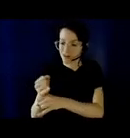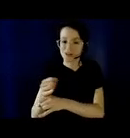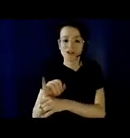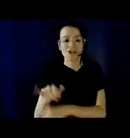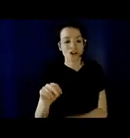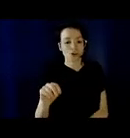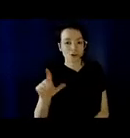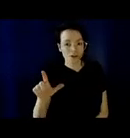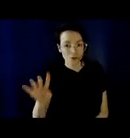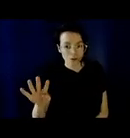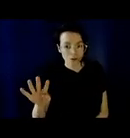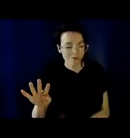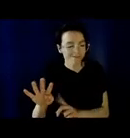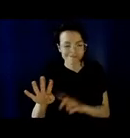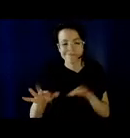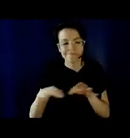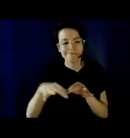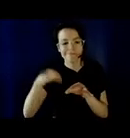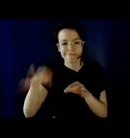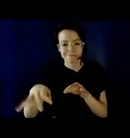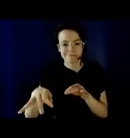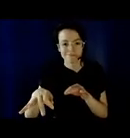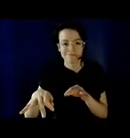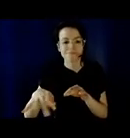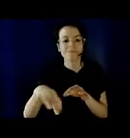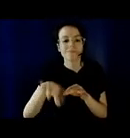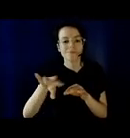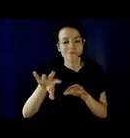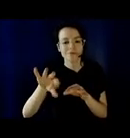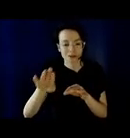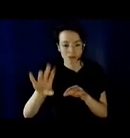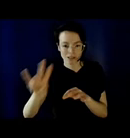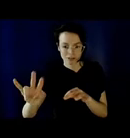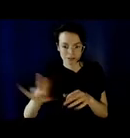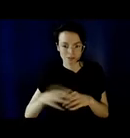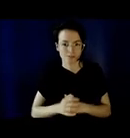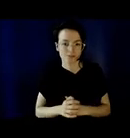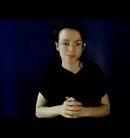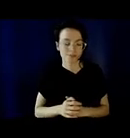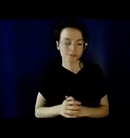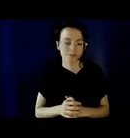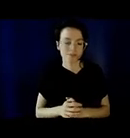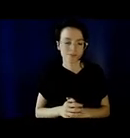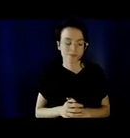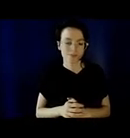Subsequently, they decided to continue with online teaching and learning until 7 February.